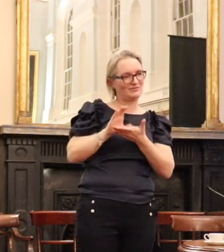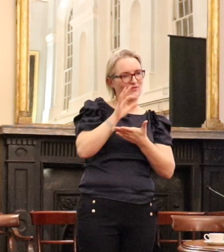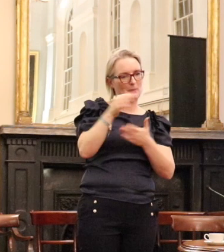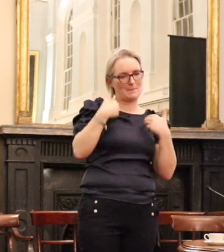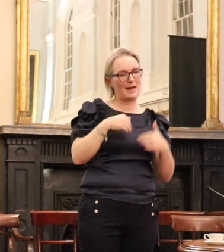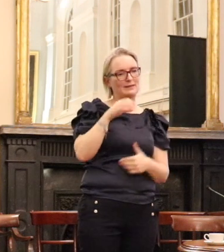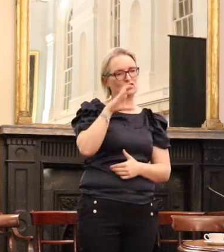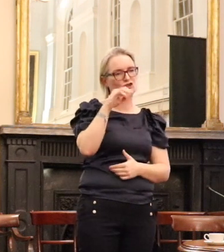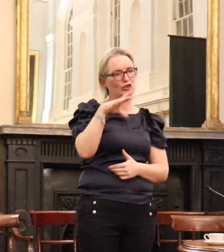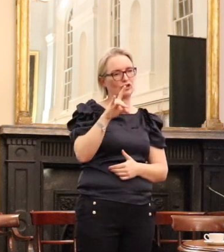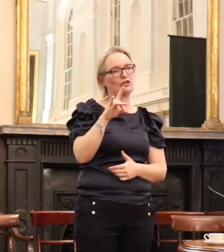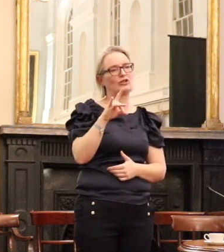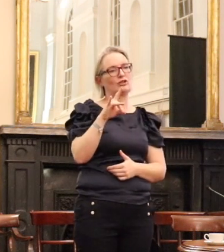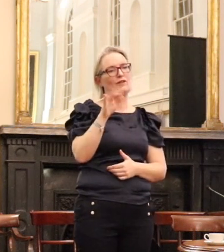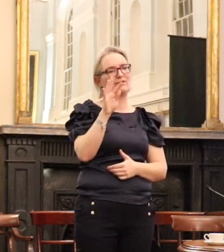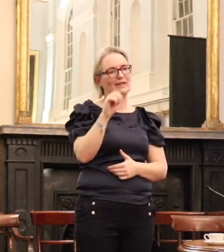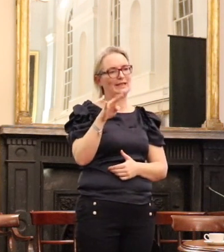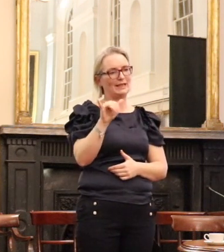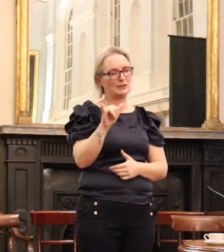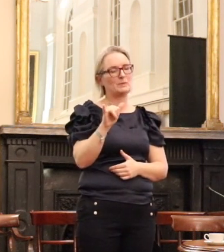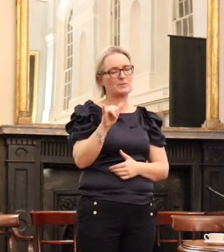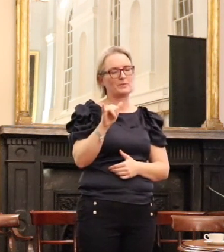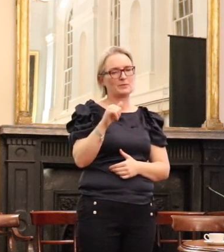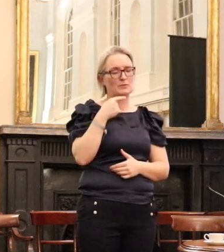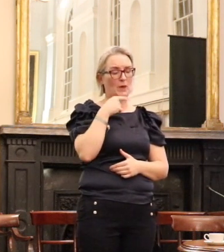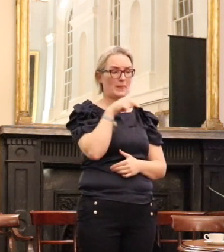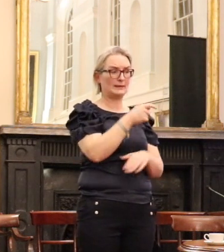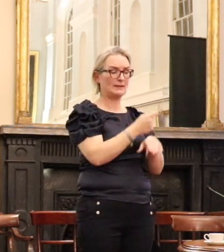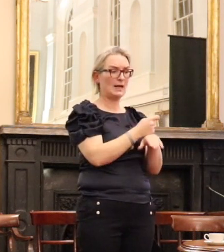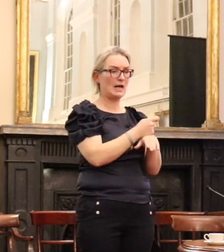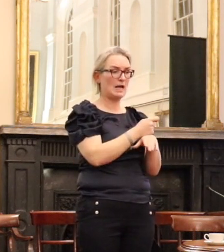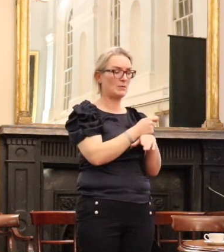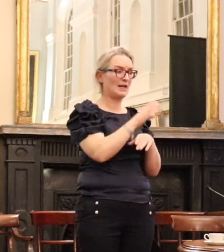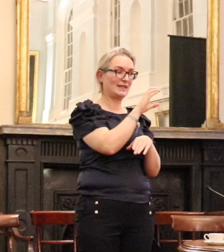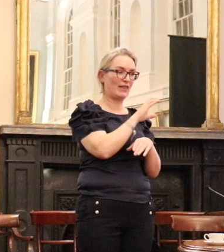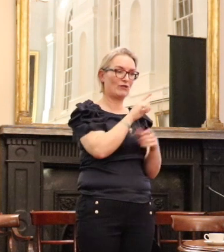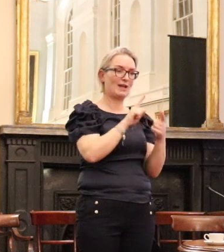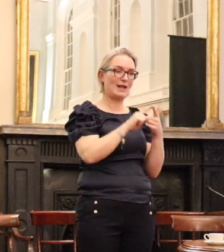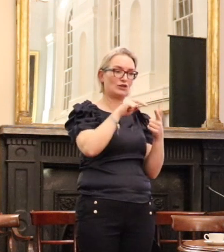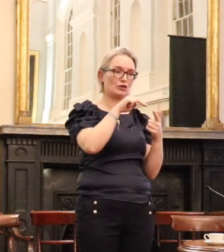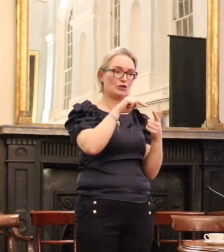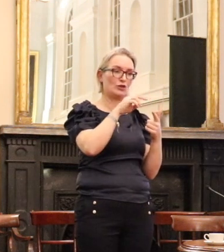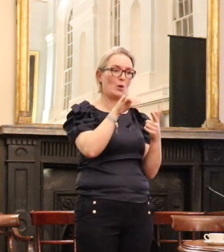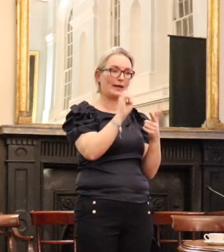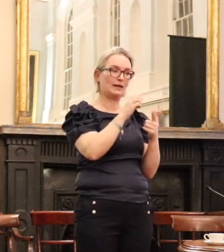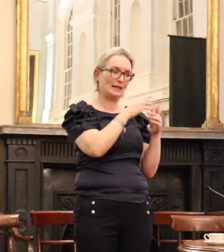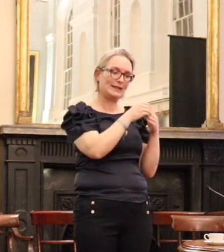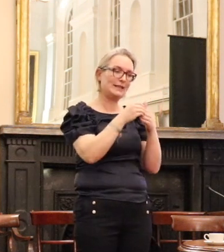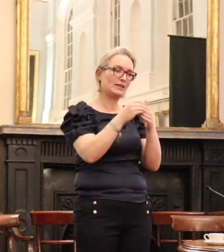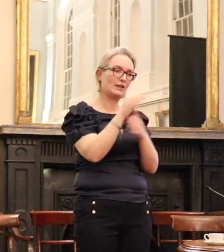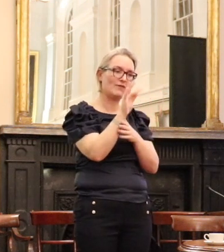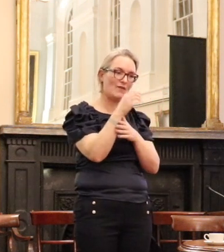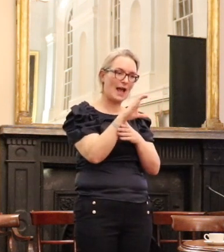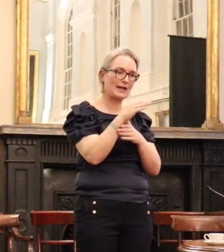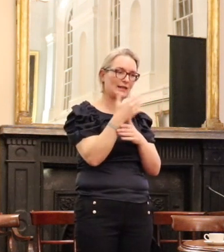momentous happen to that but at the point when Catherine and Nolan were leaving Flack to the level